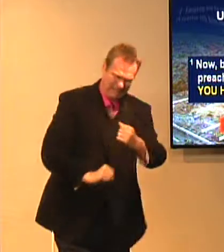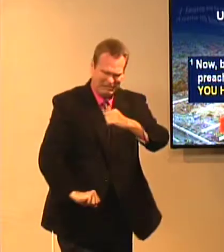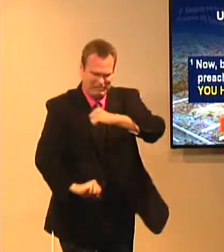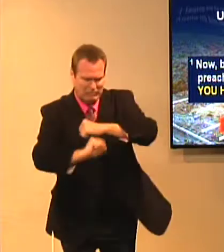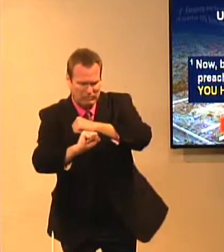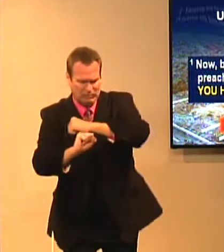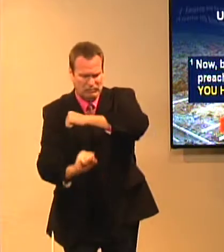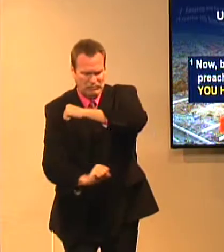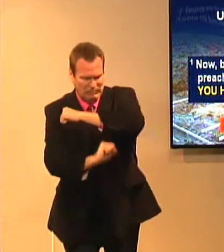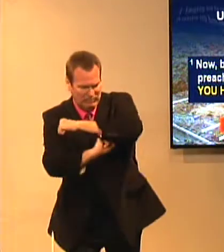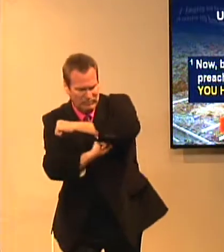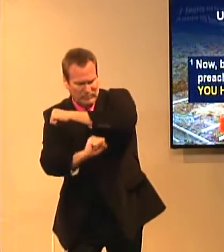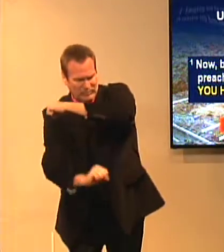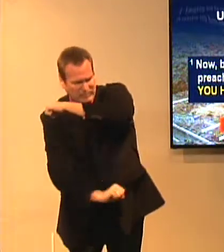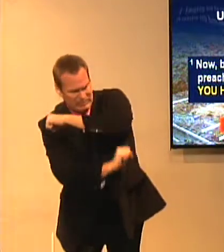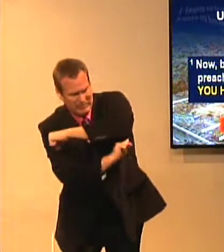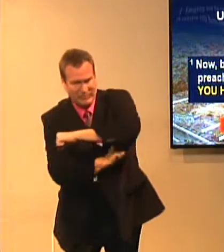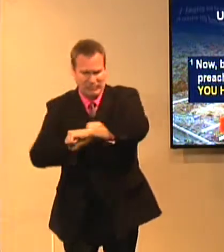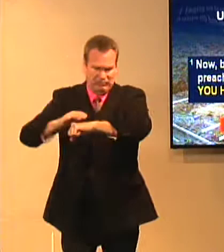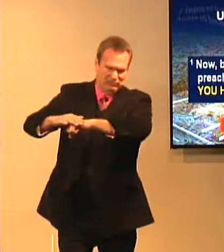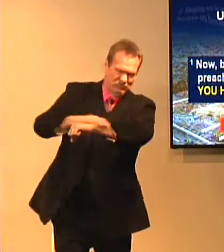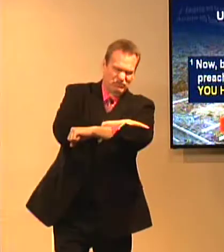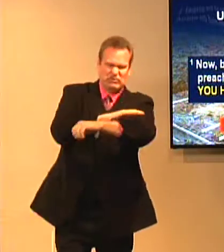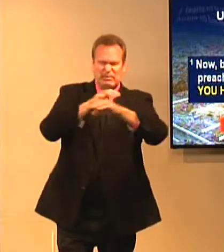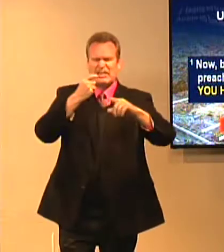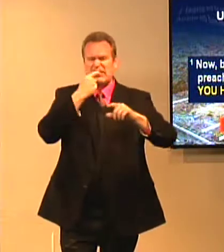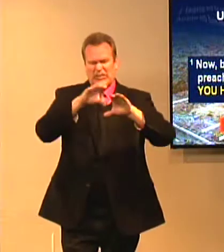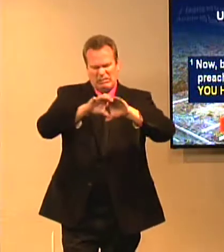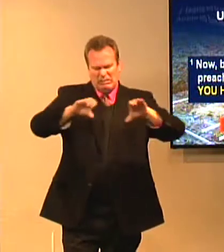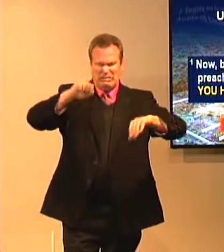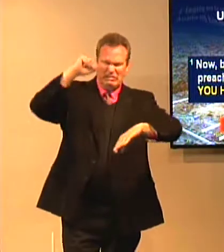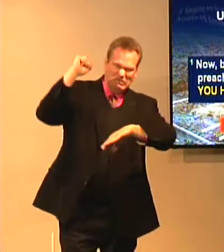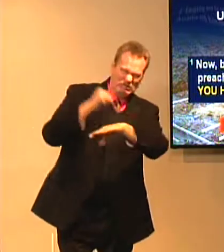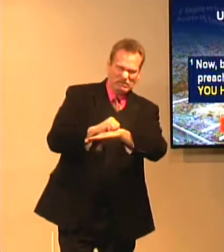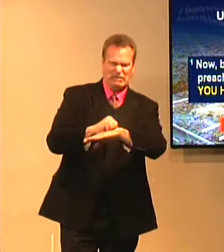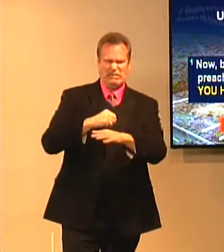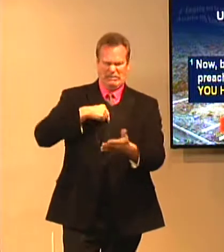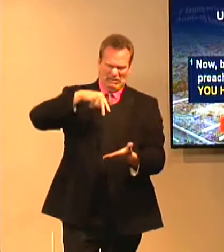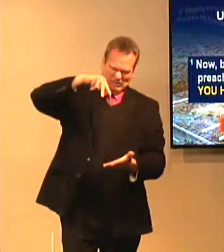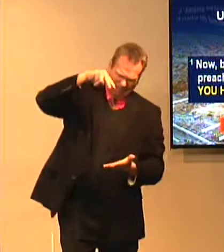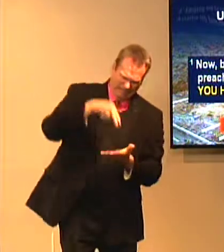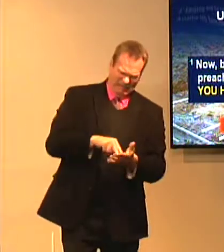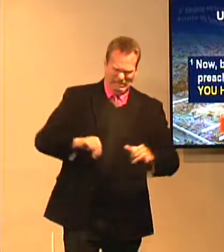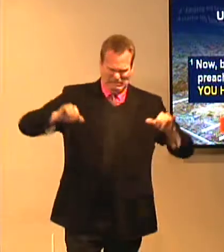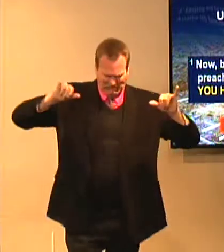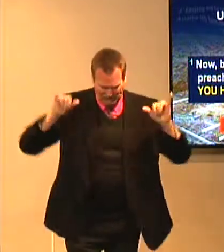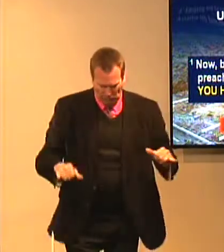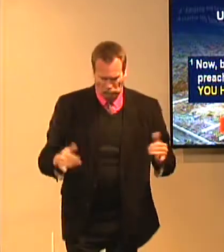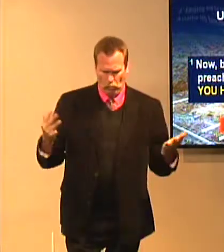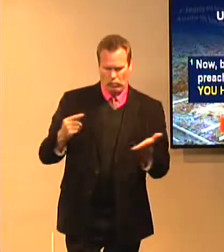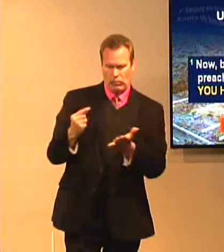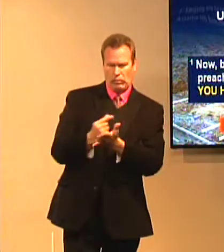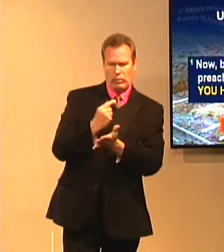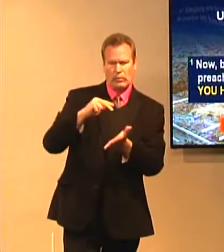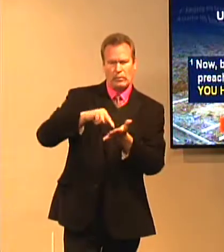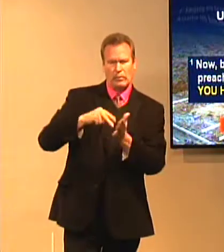was written here. It is the foundation of everything we believe as Christians. We need to take our stand